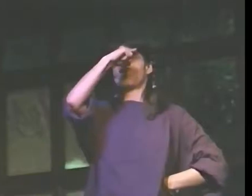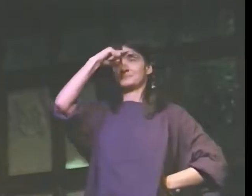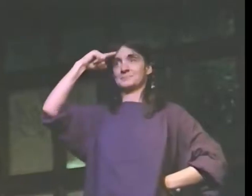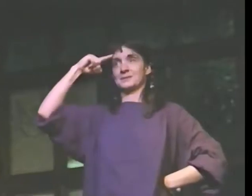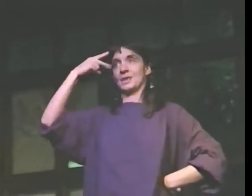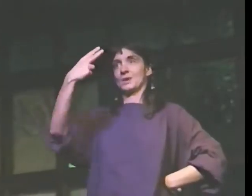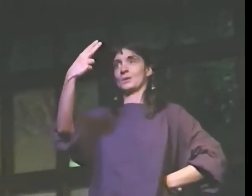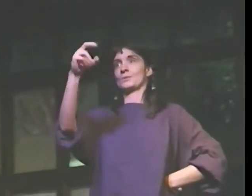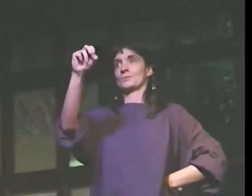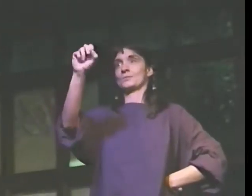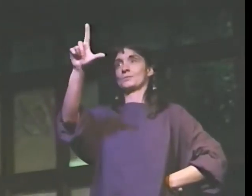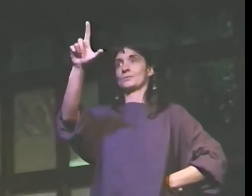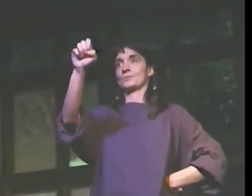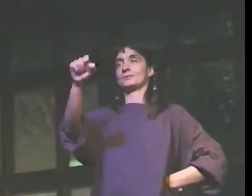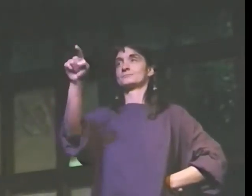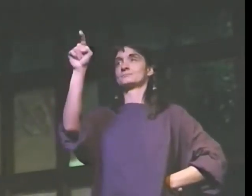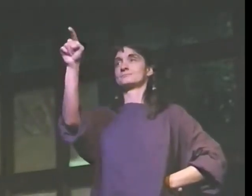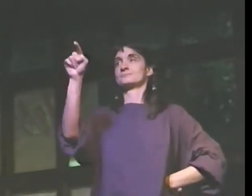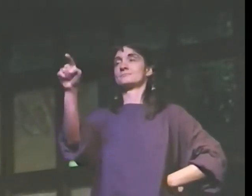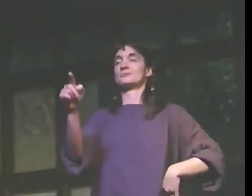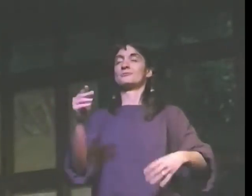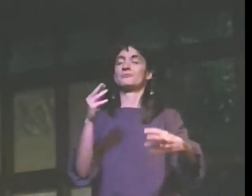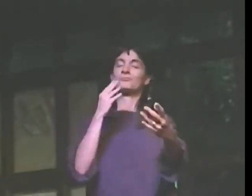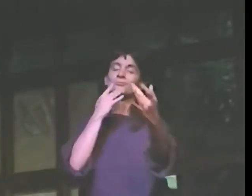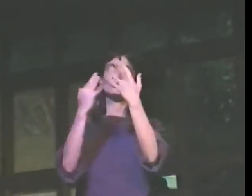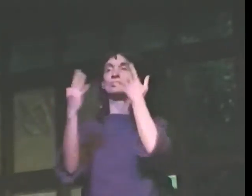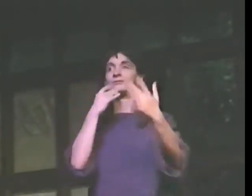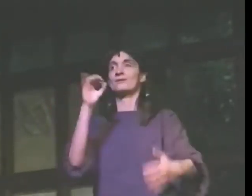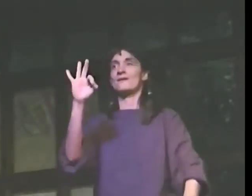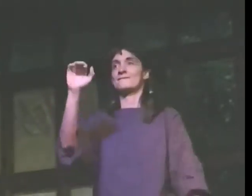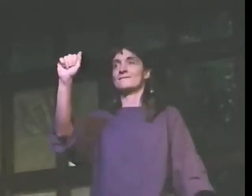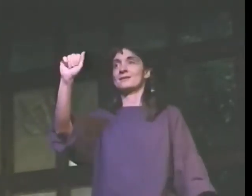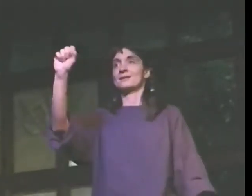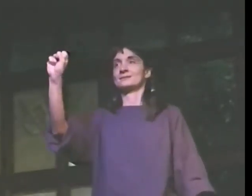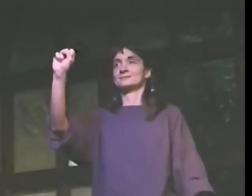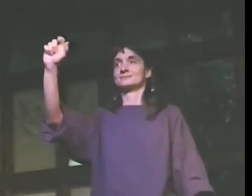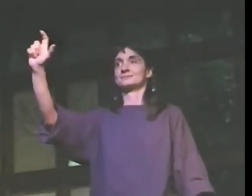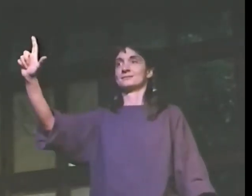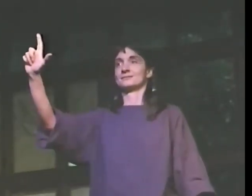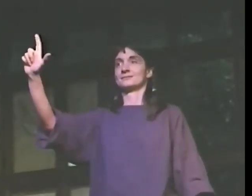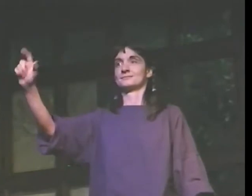And this is called Black Hole, The Colors of ASL.